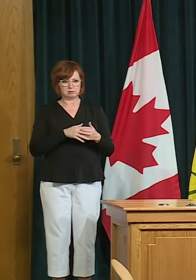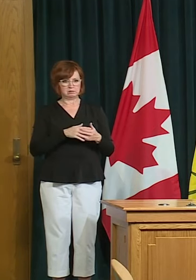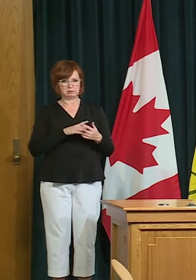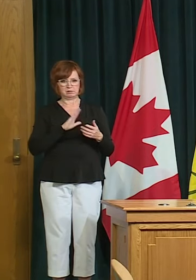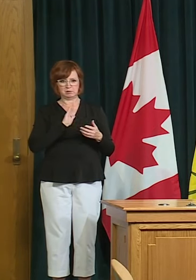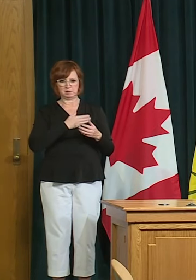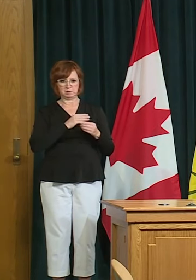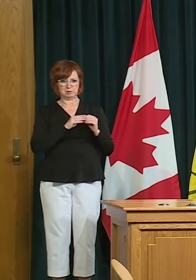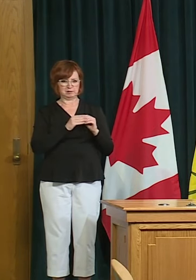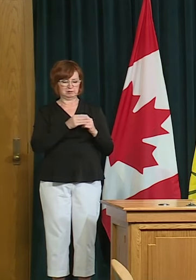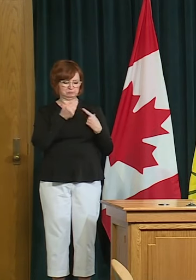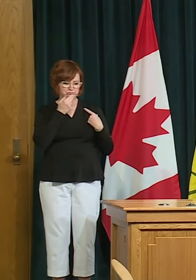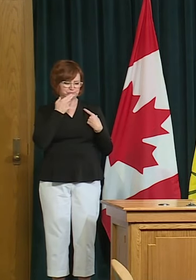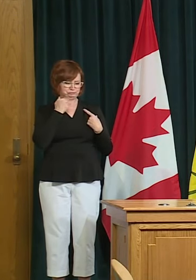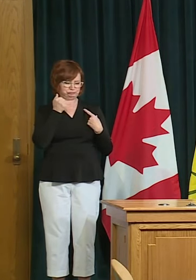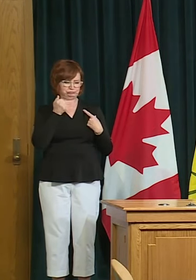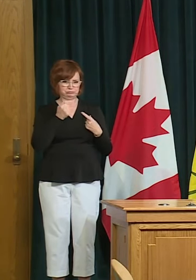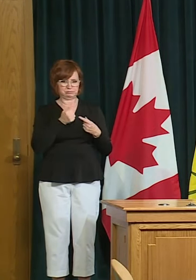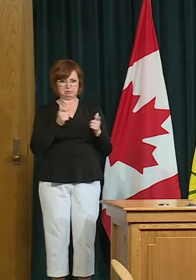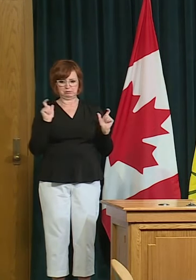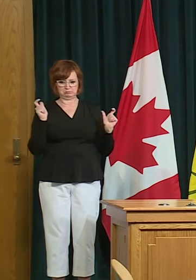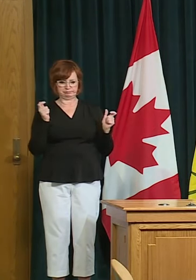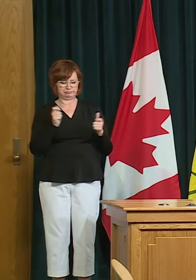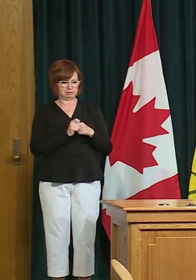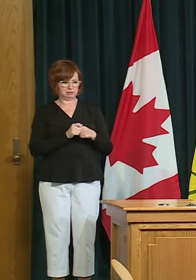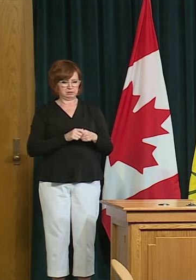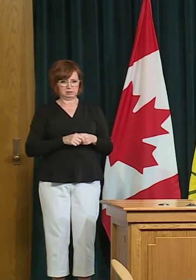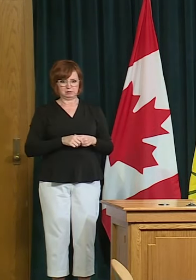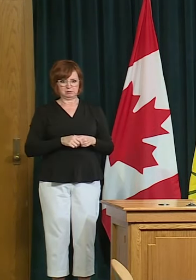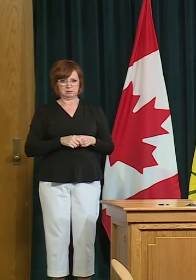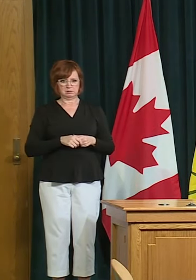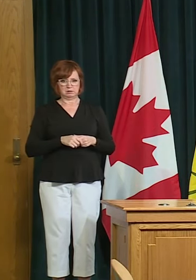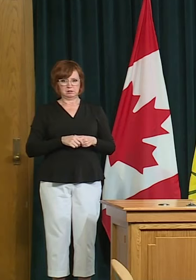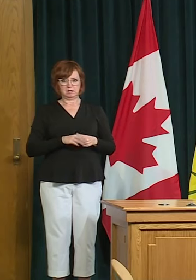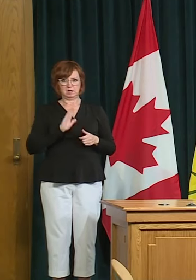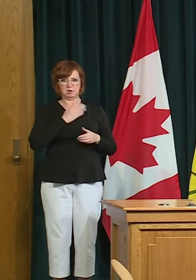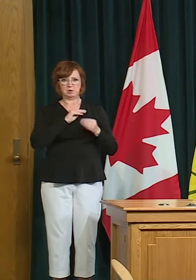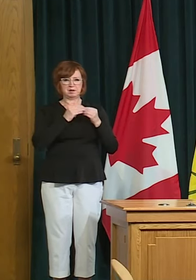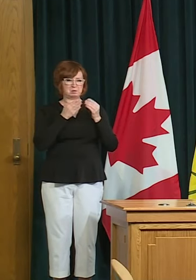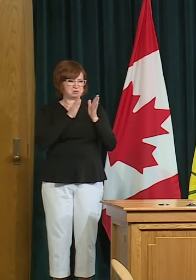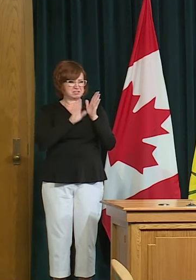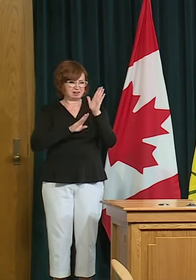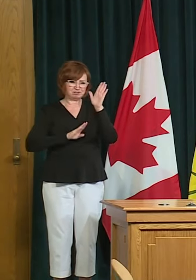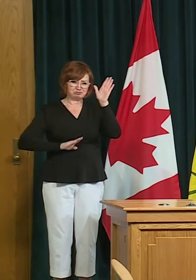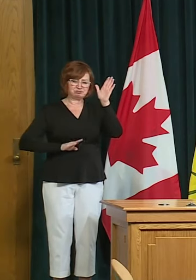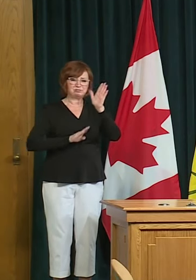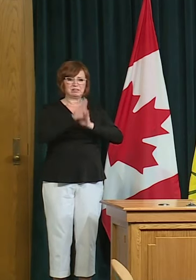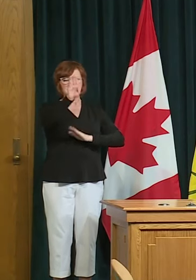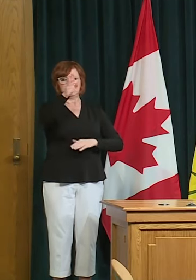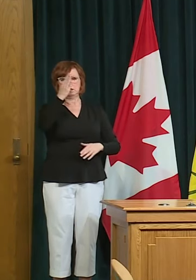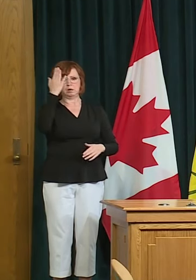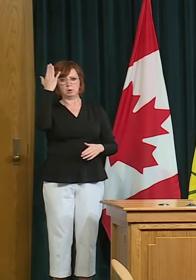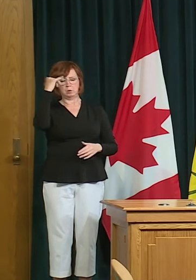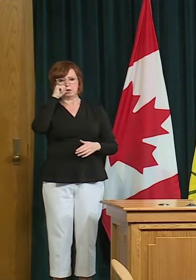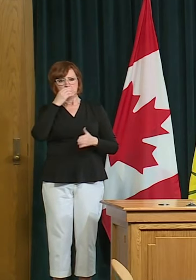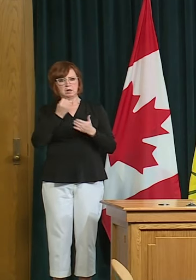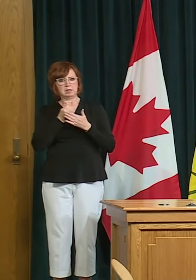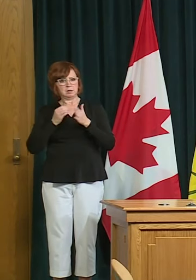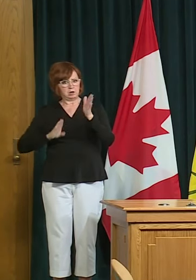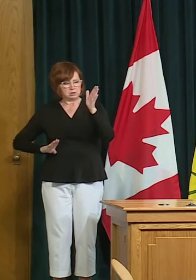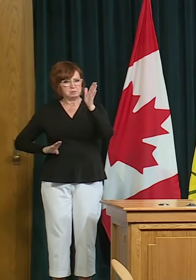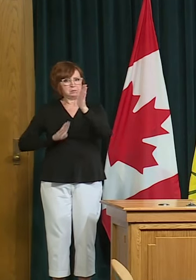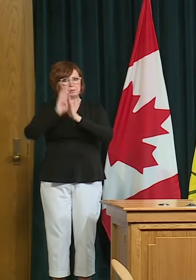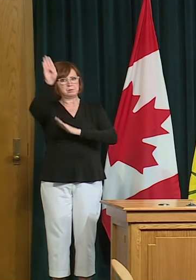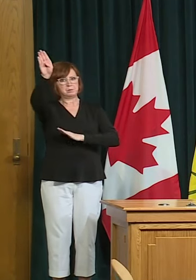the number of cases that had been i guess in the modeling that had been the worst case scenario so they want to move quicker i i guess uh